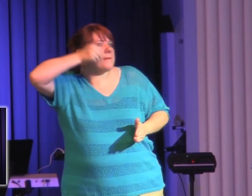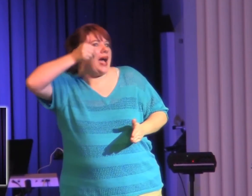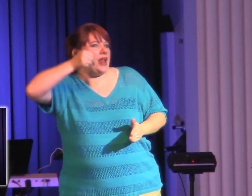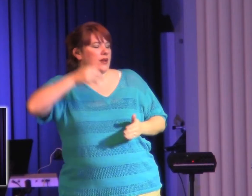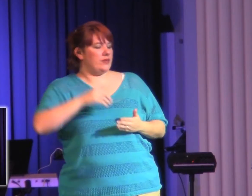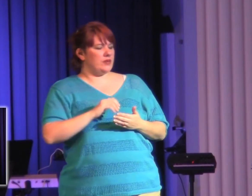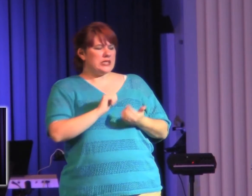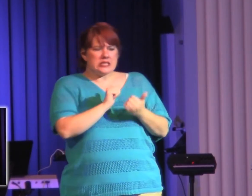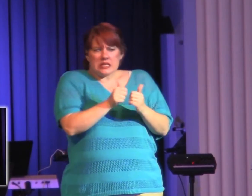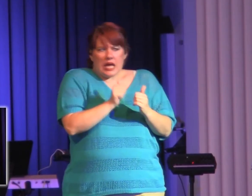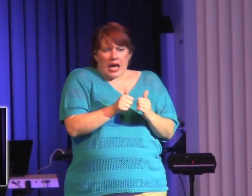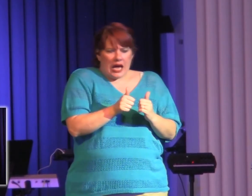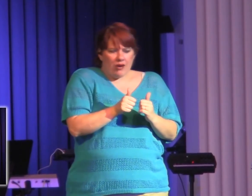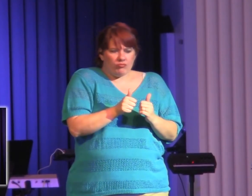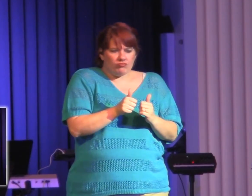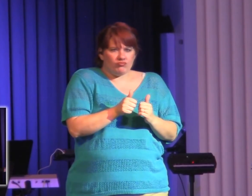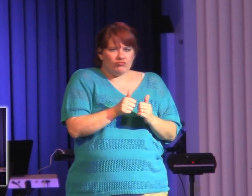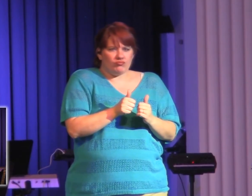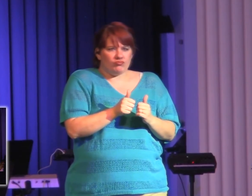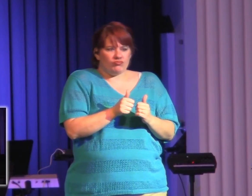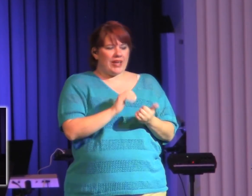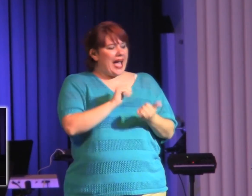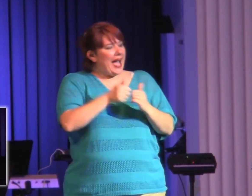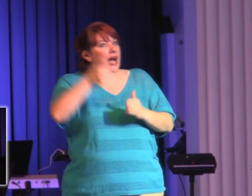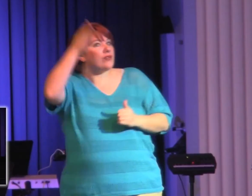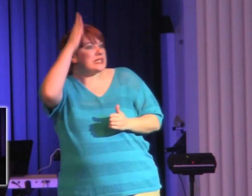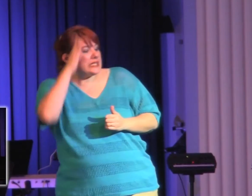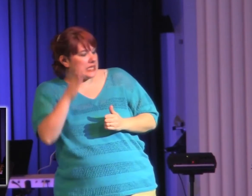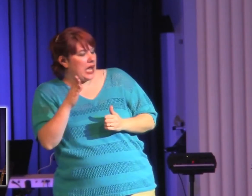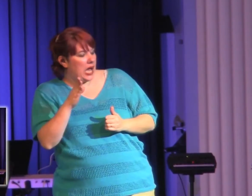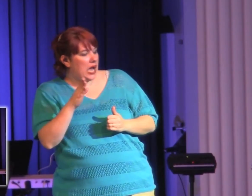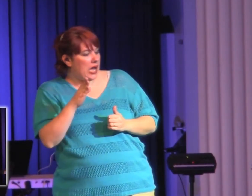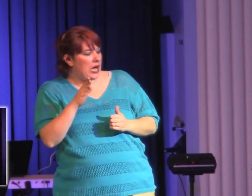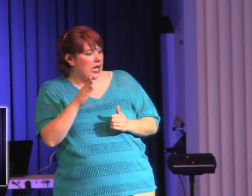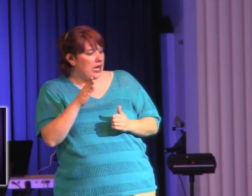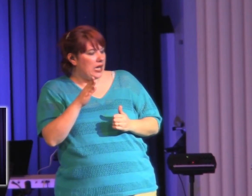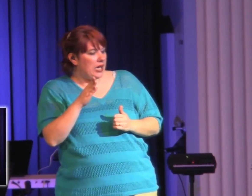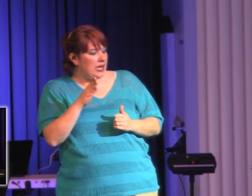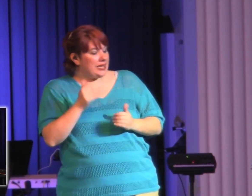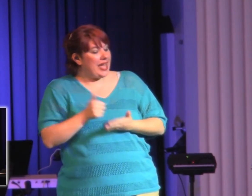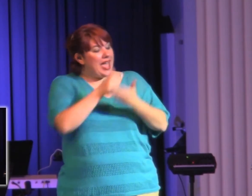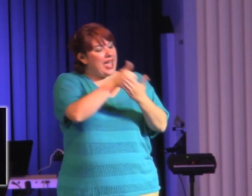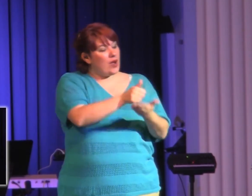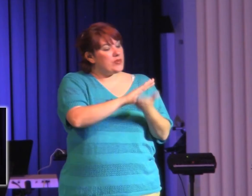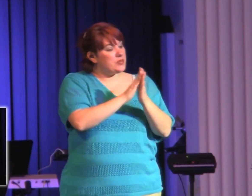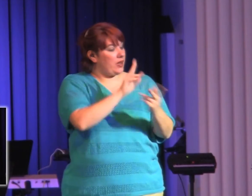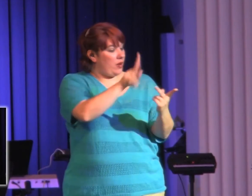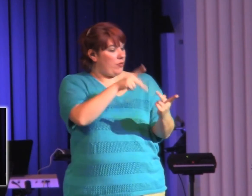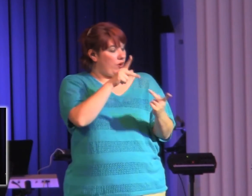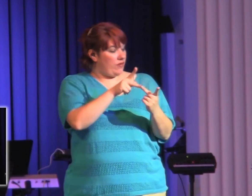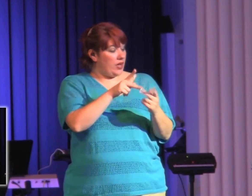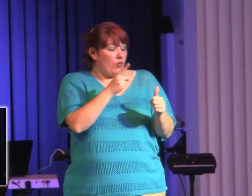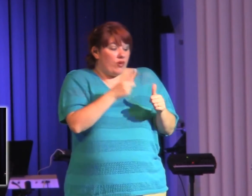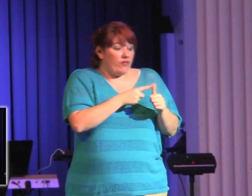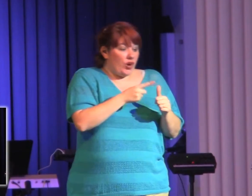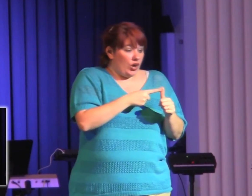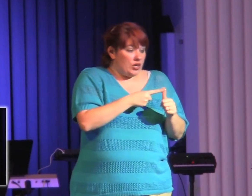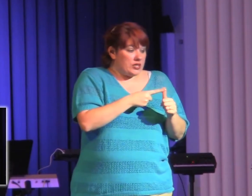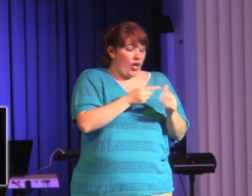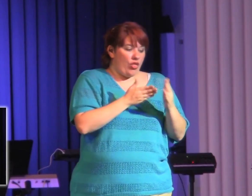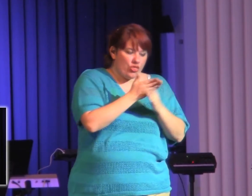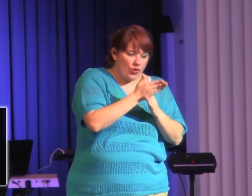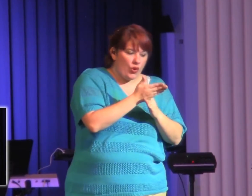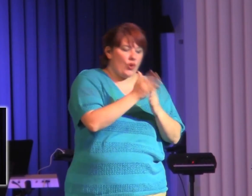So how are going to do it? How does he do it? How does God do it? How does he want to make us perfect? Well, number one, I really do believe through the word.